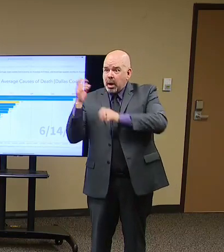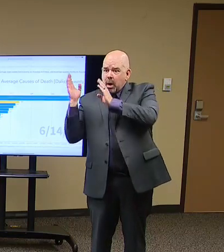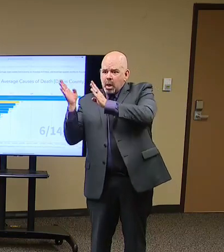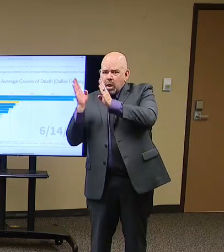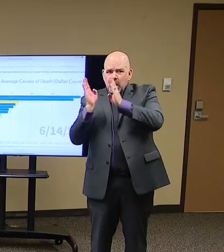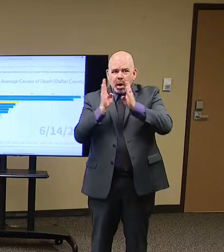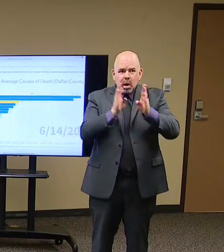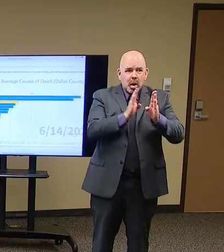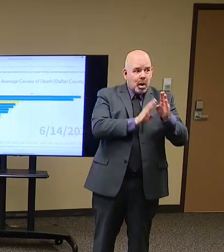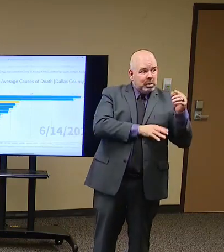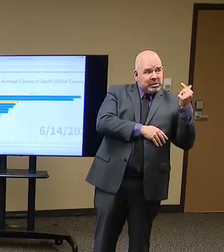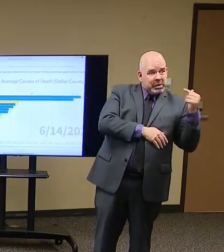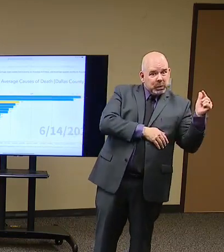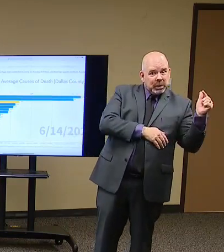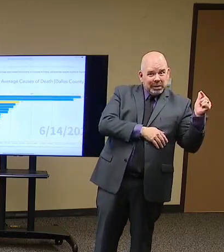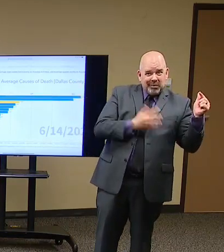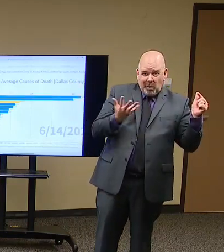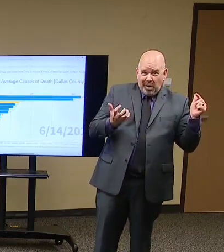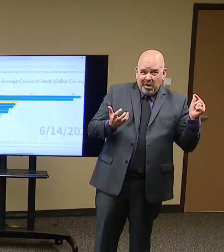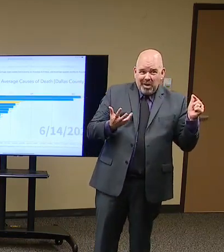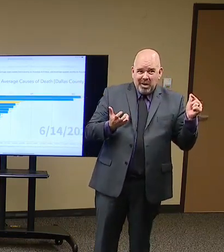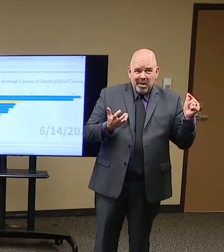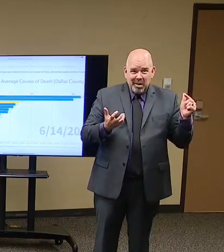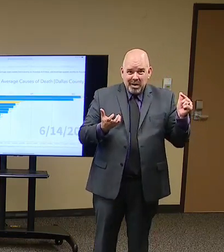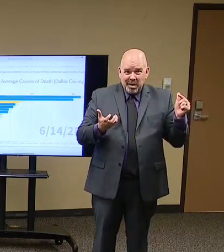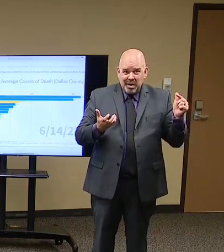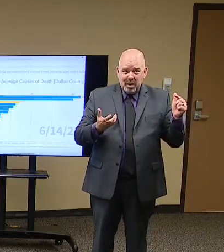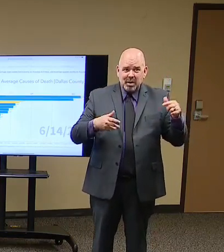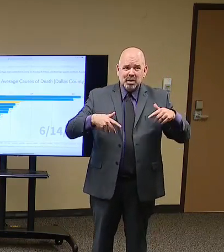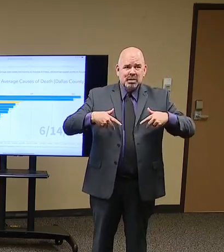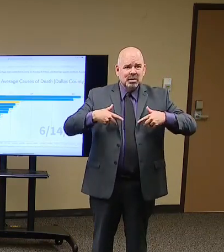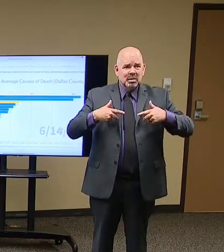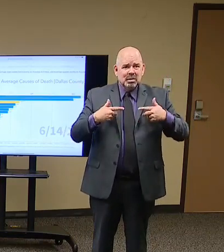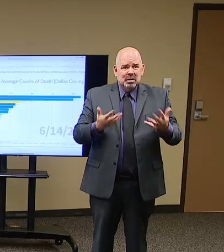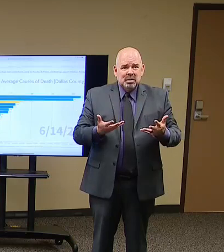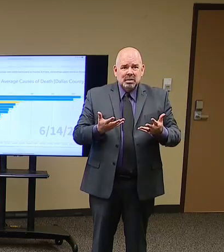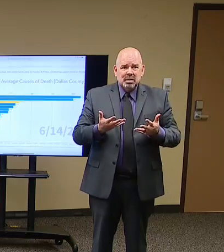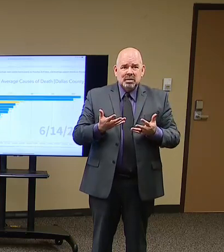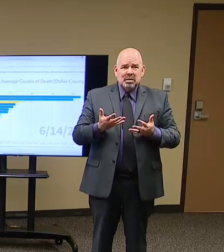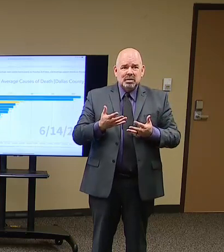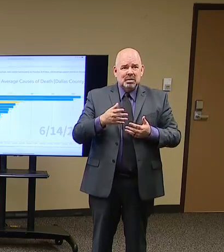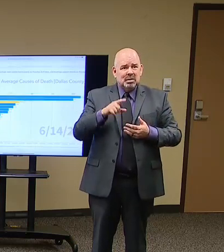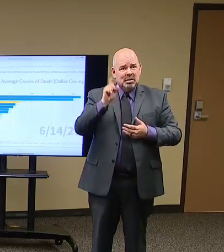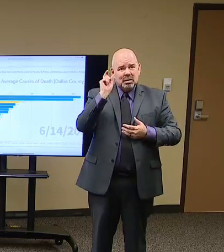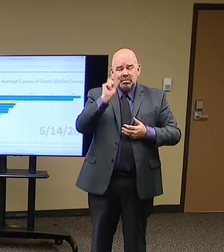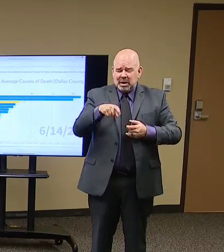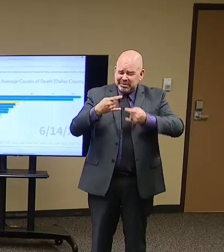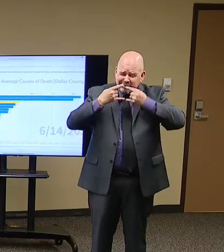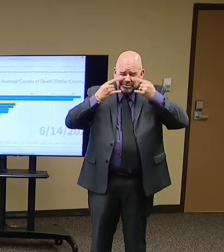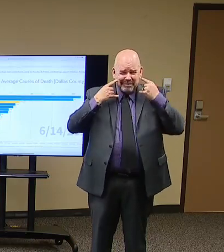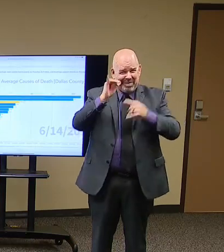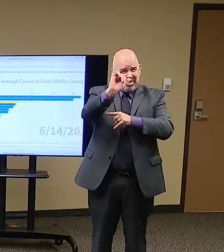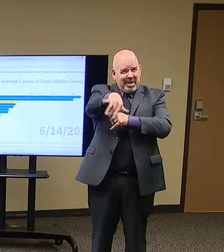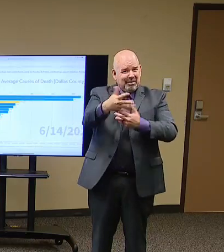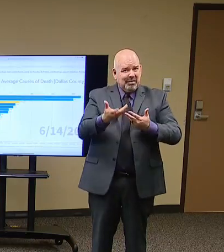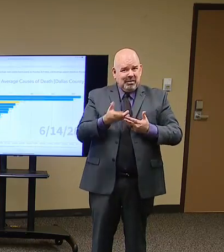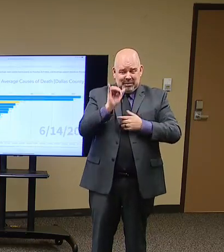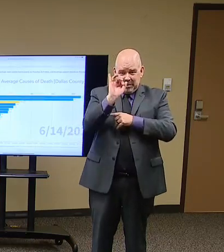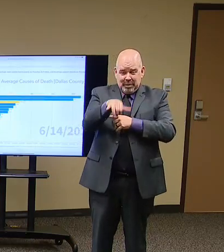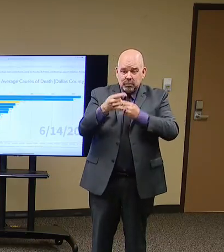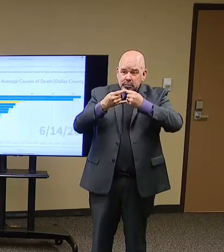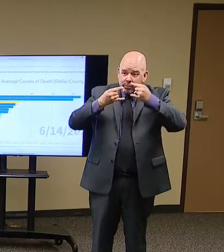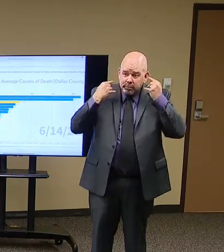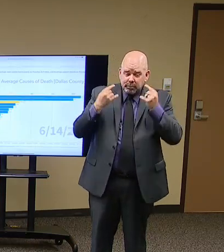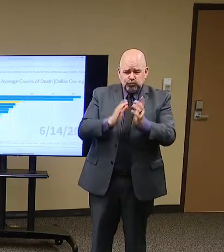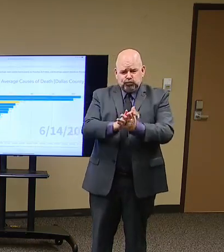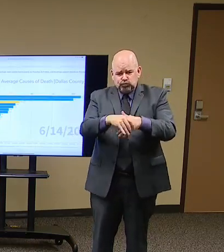as much as anyone. And this seems to be a pathway. It's a, it seems like a pretty good trade off. If we can, if everyone will wear the mask and then we can